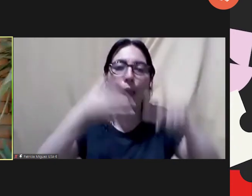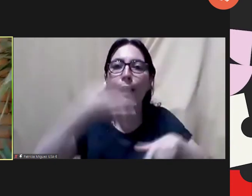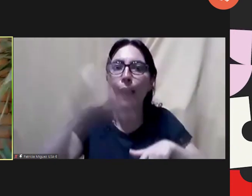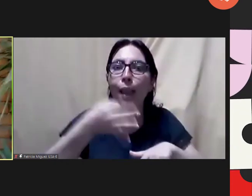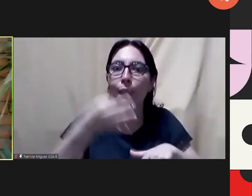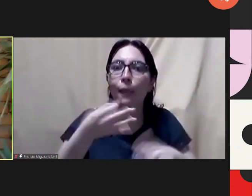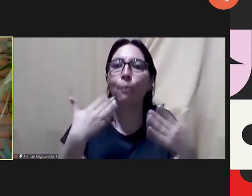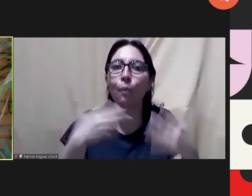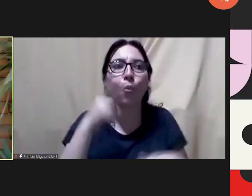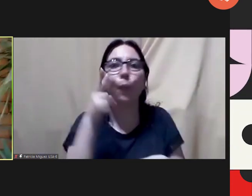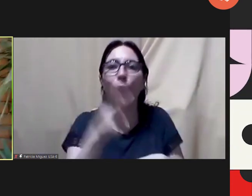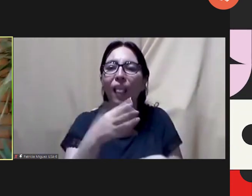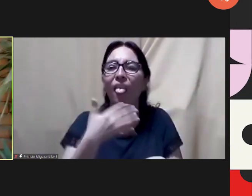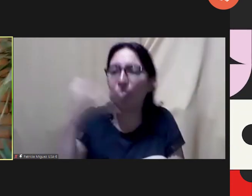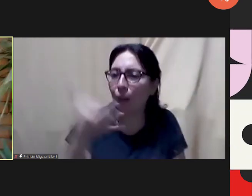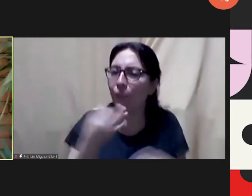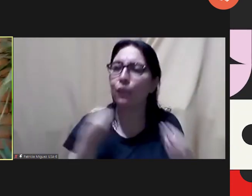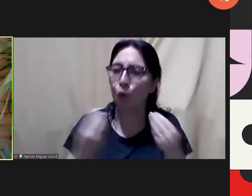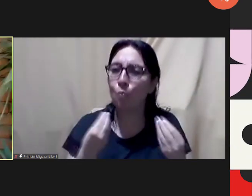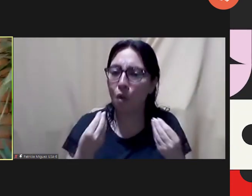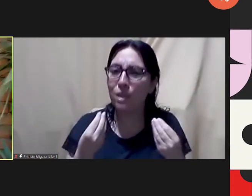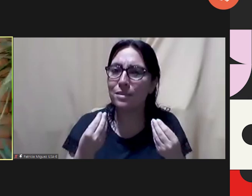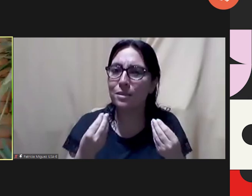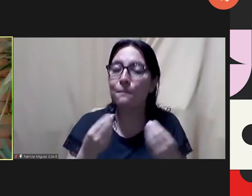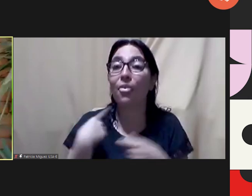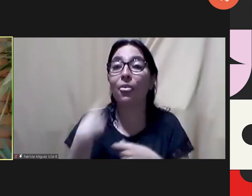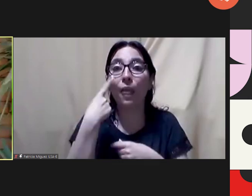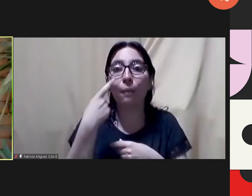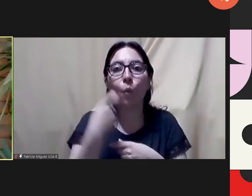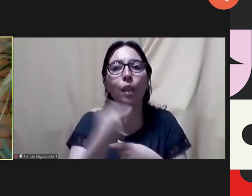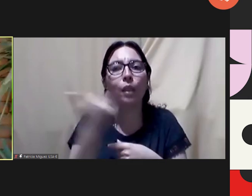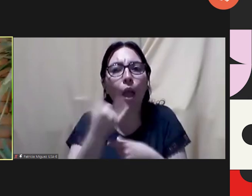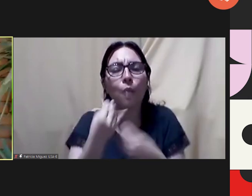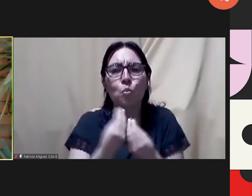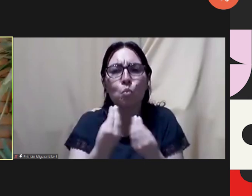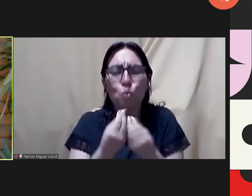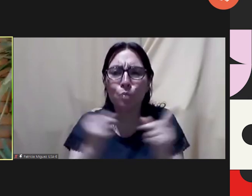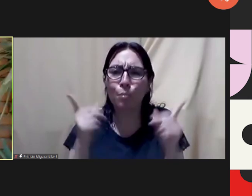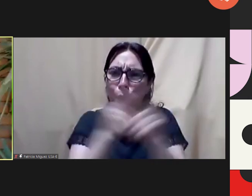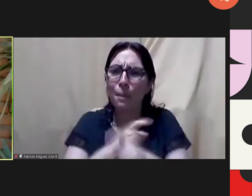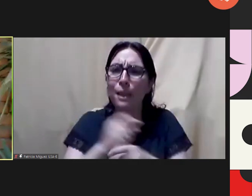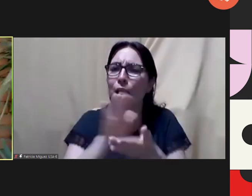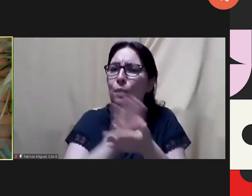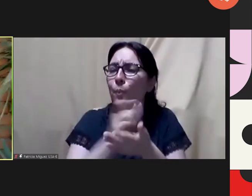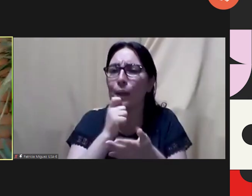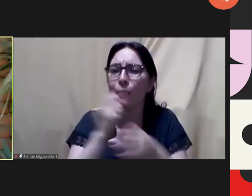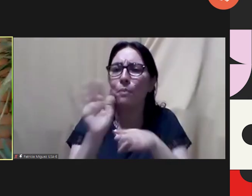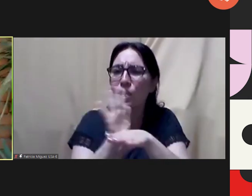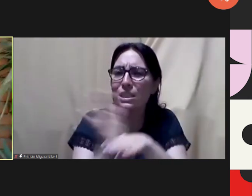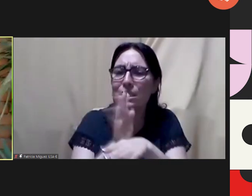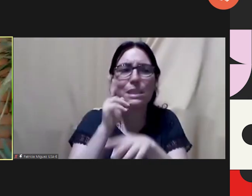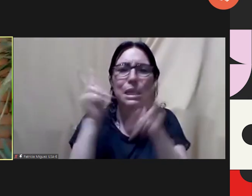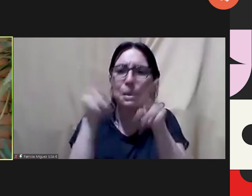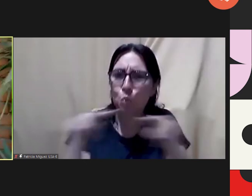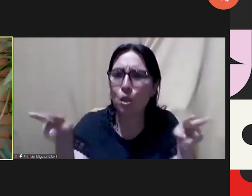turning back and we saw all the structural problems and when we started uh seeing i don't know the